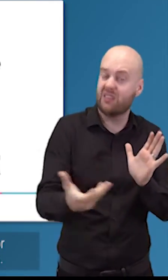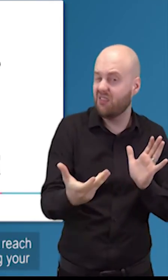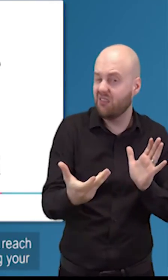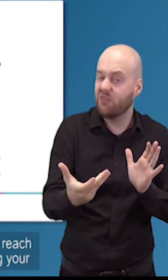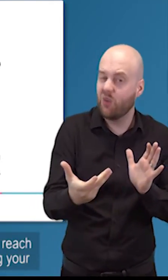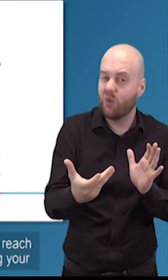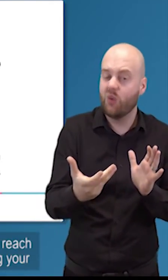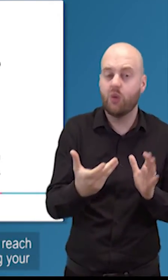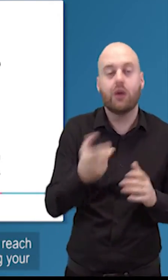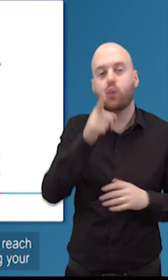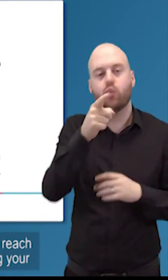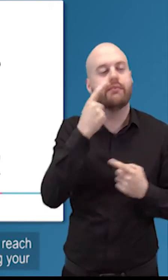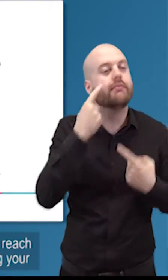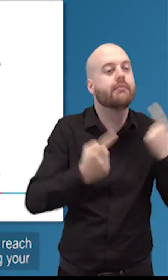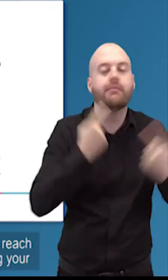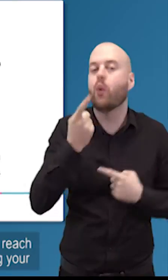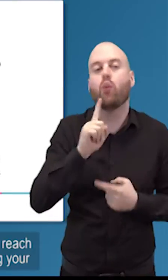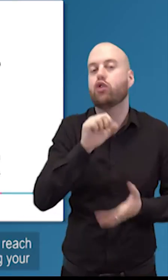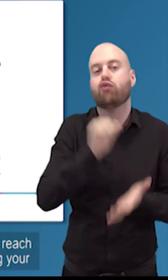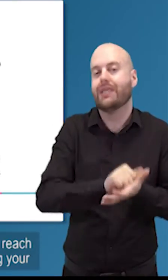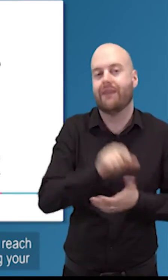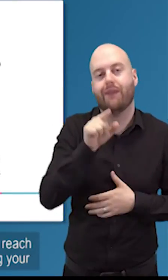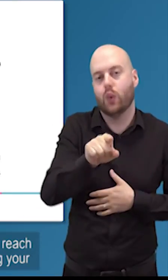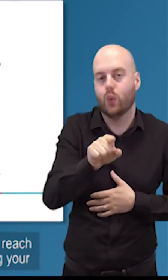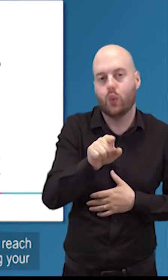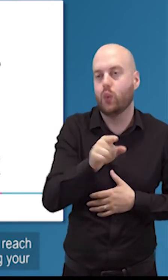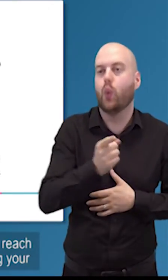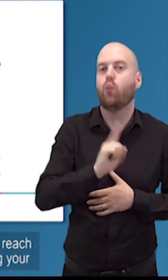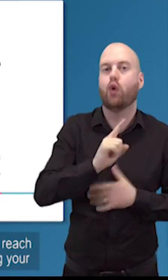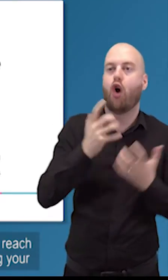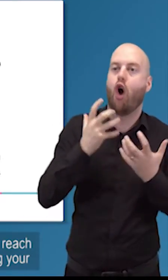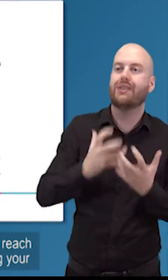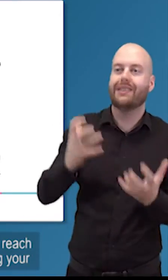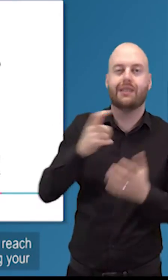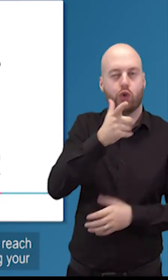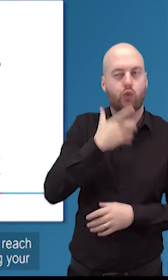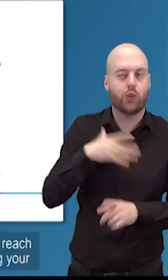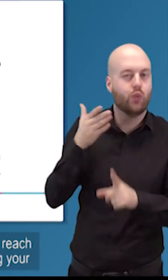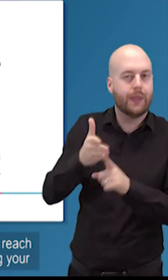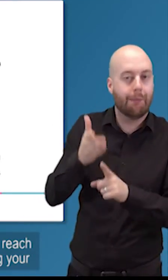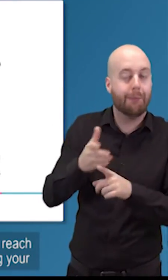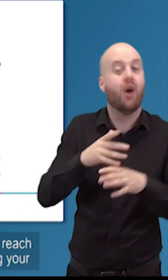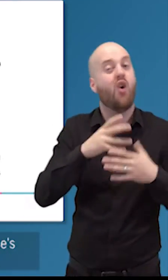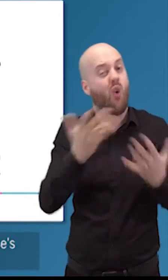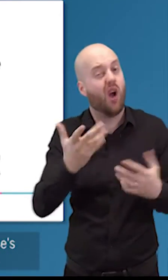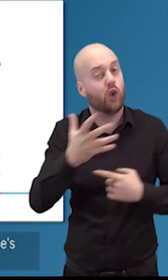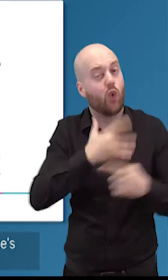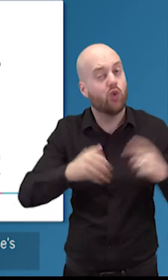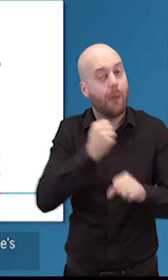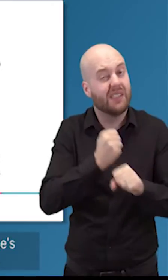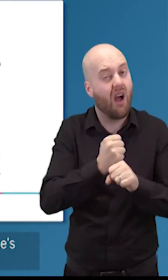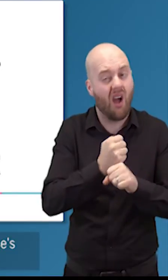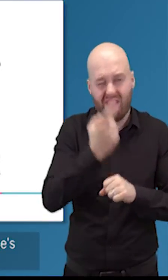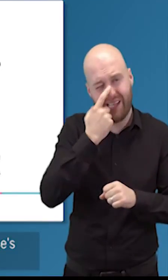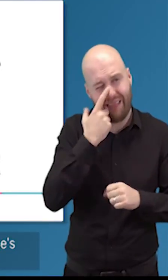so is there one that's the right one for you will you reach the right people through that and and are you just using your own social media